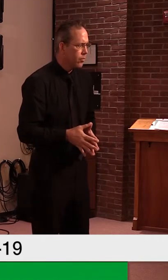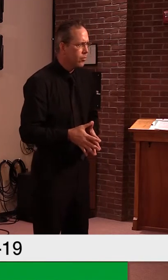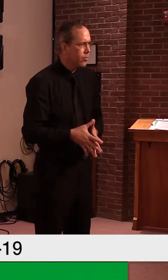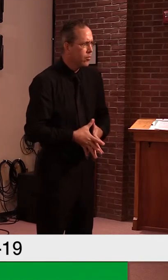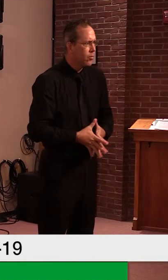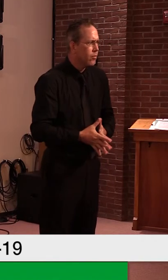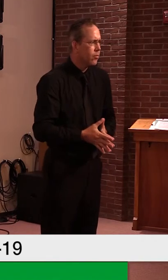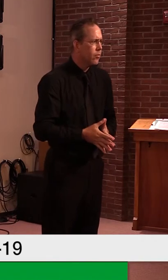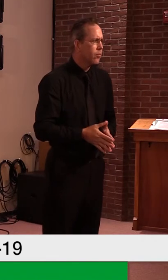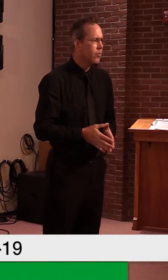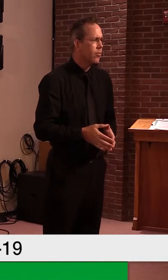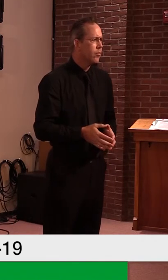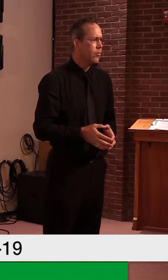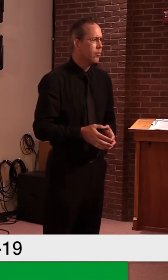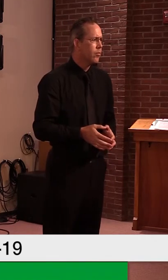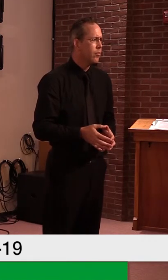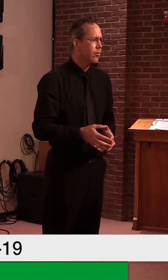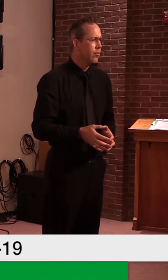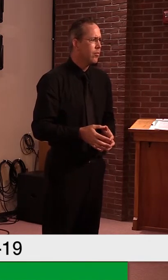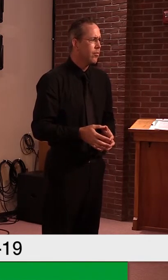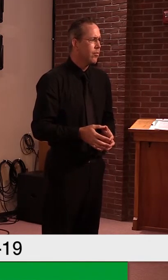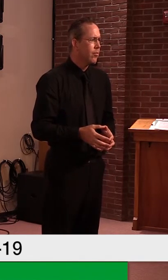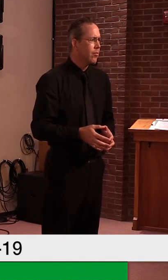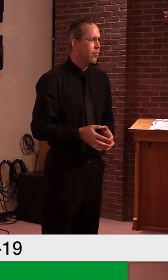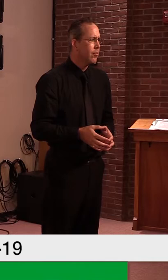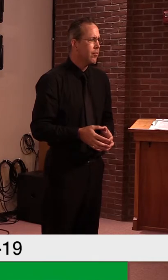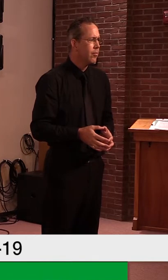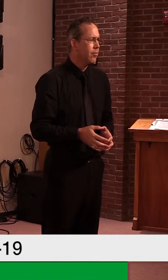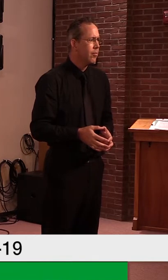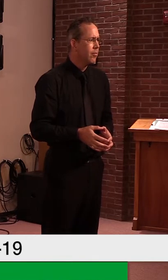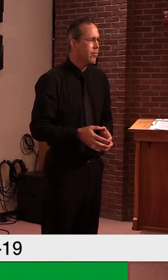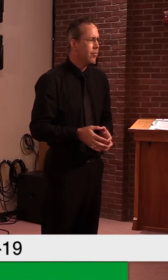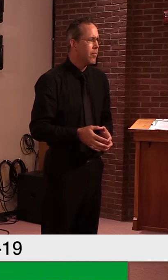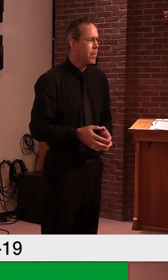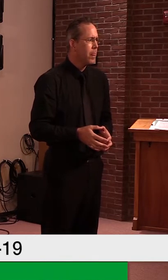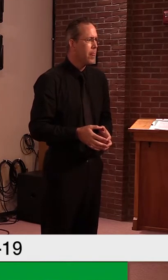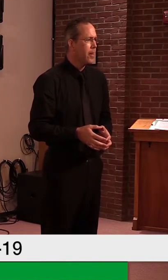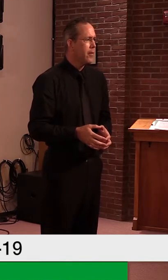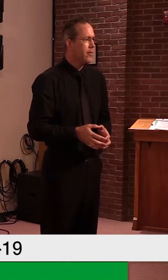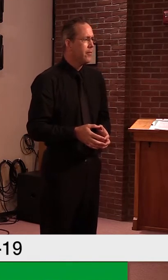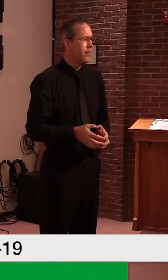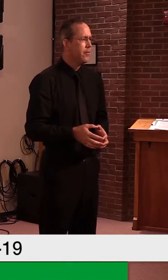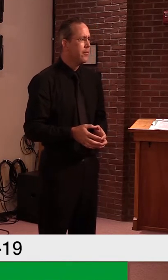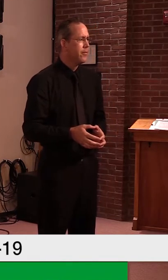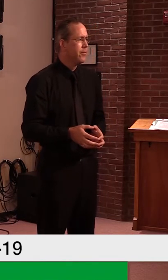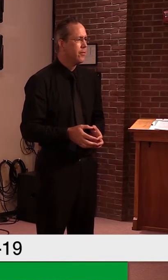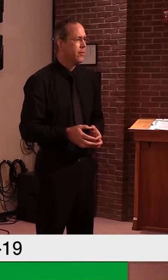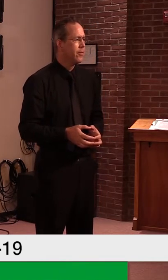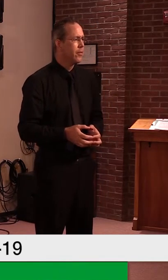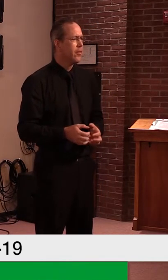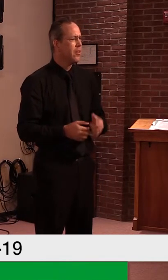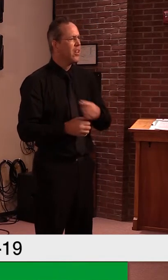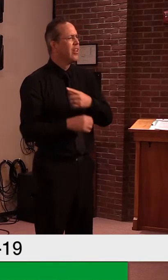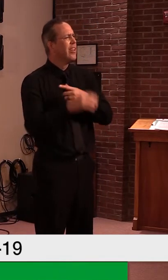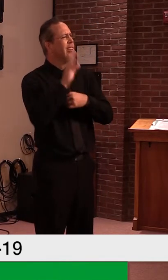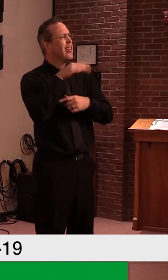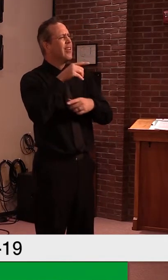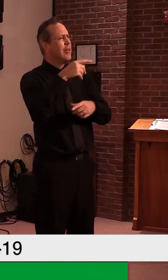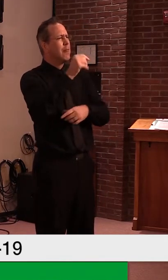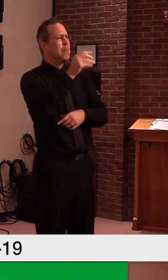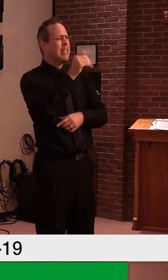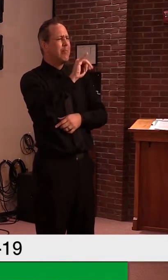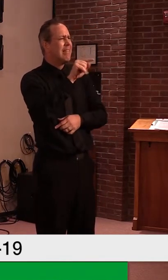we sure that this is actually being done and you're not just getting a paper trail? Yeah, that's a very good question, Steve. Um,